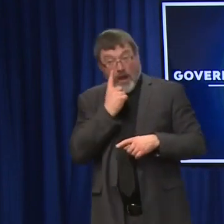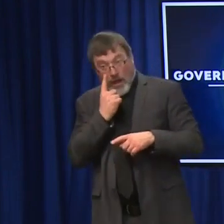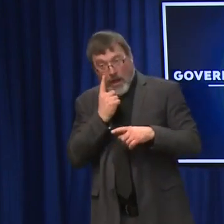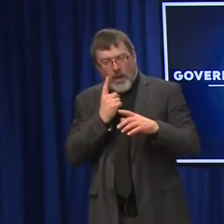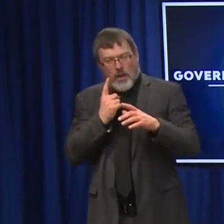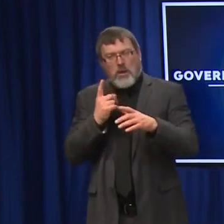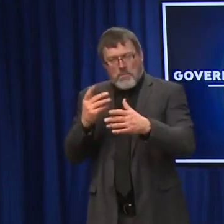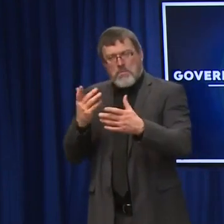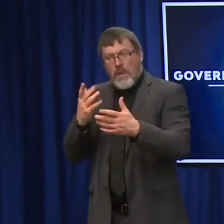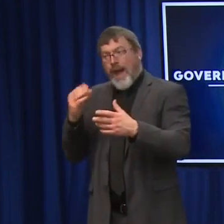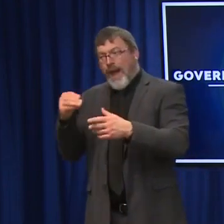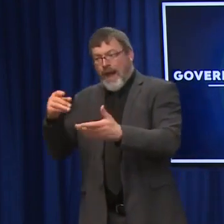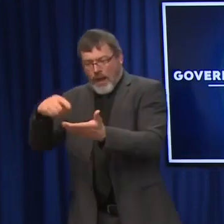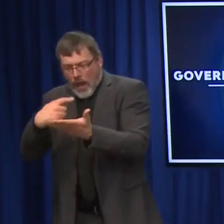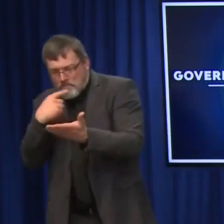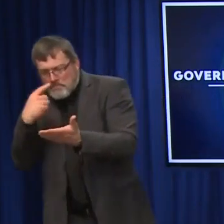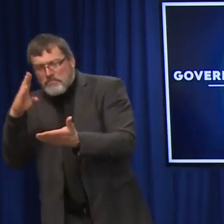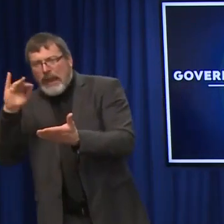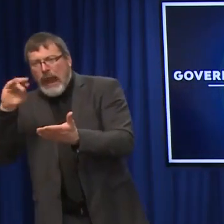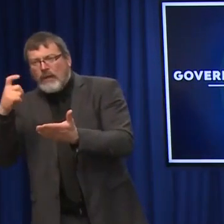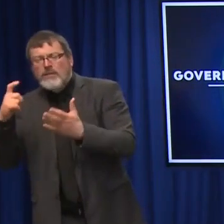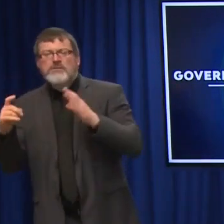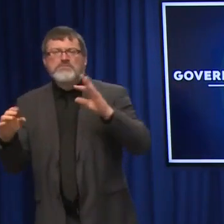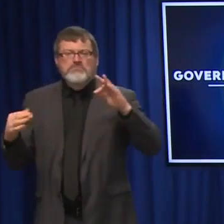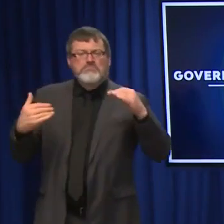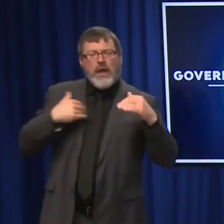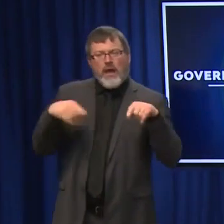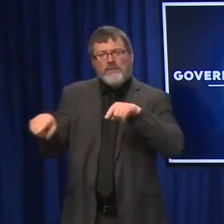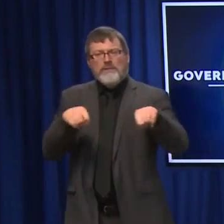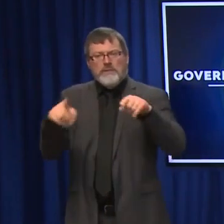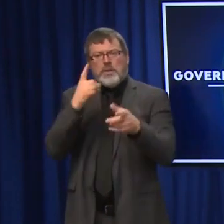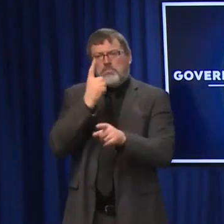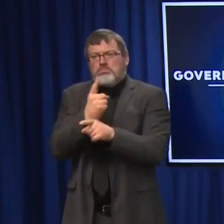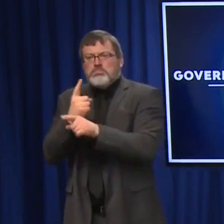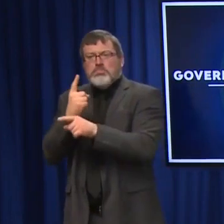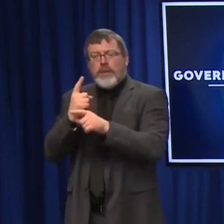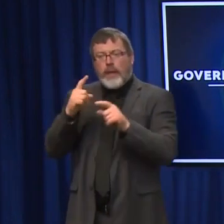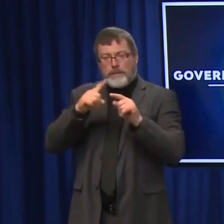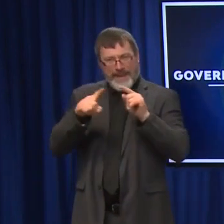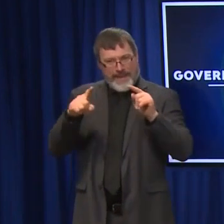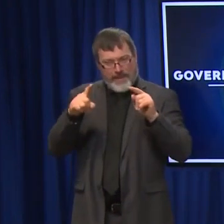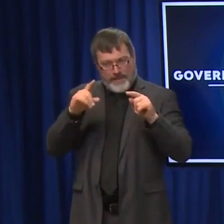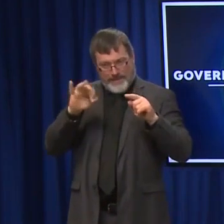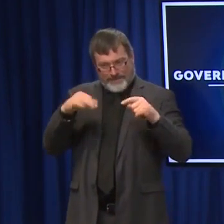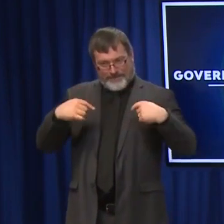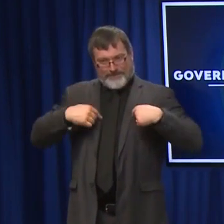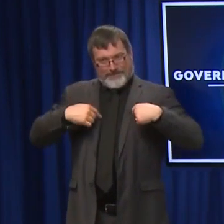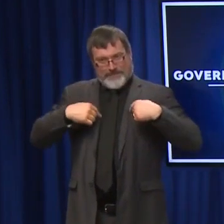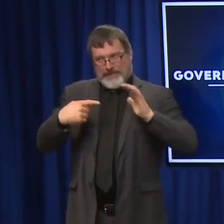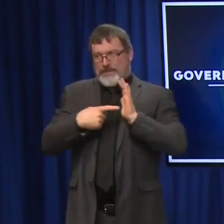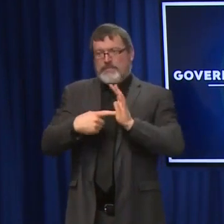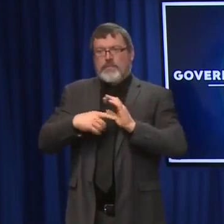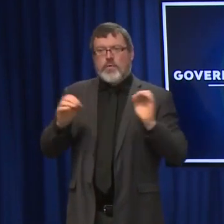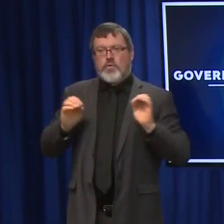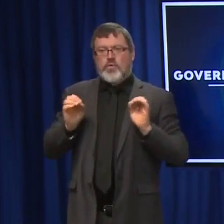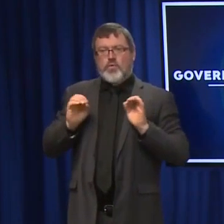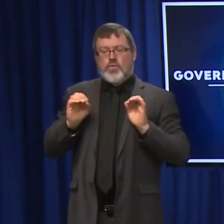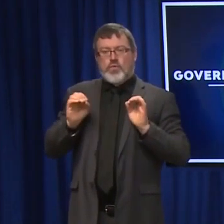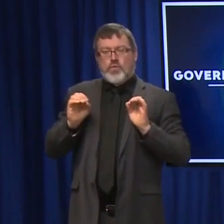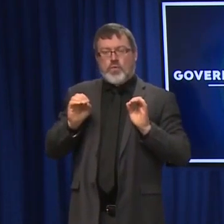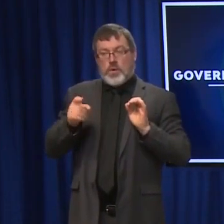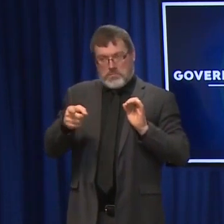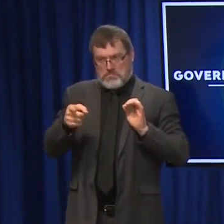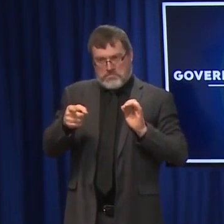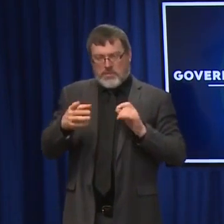if folks have any doubts about the test, if they're symptomatic and have any doubts, by all means, we recommend that they go in and get a PCR test. But that's